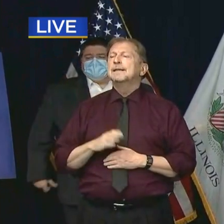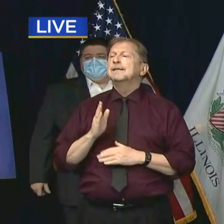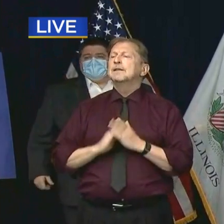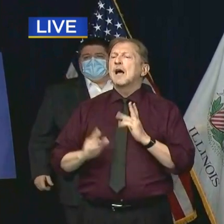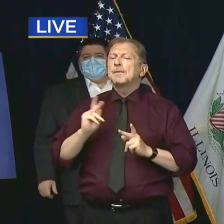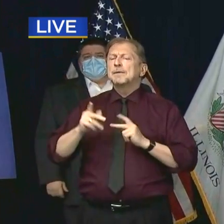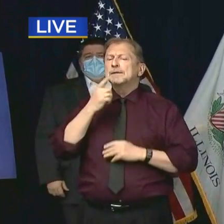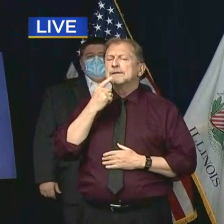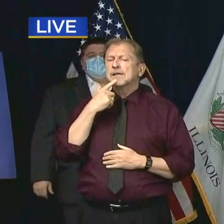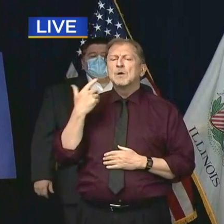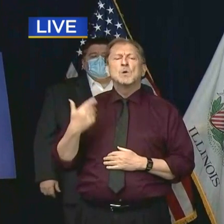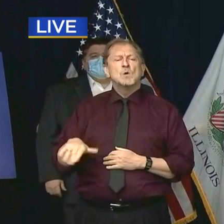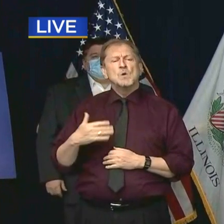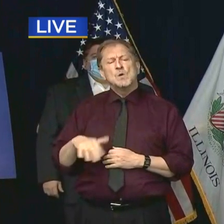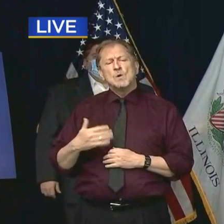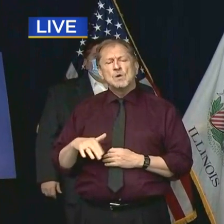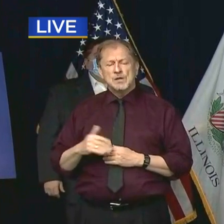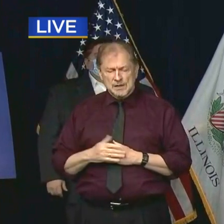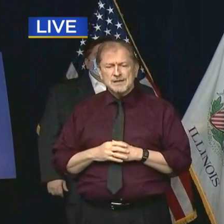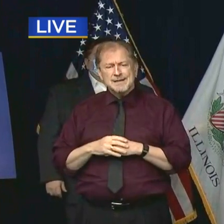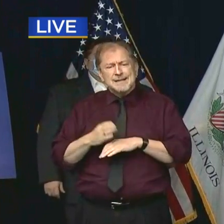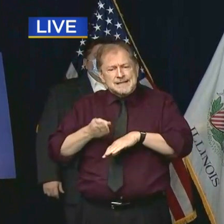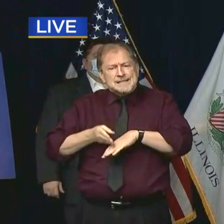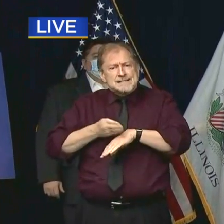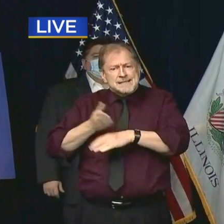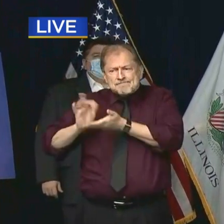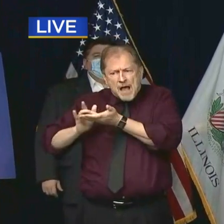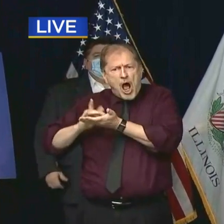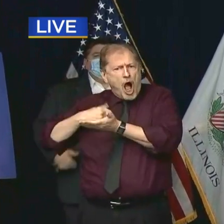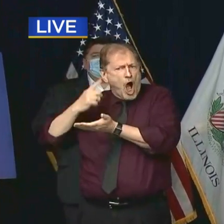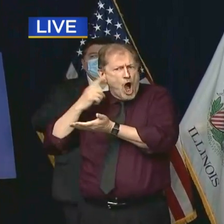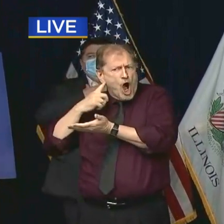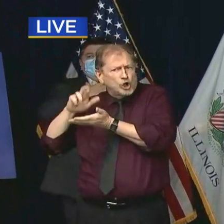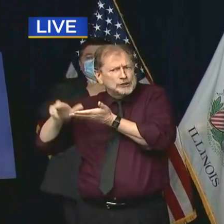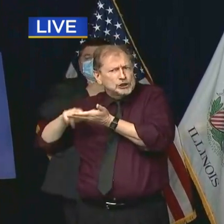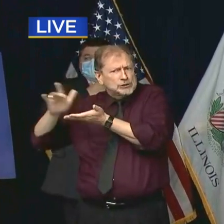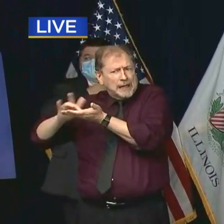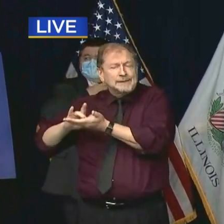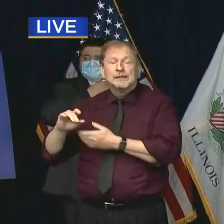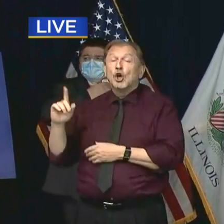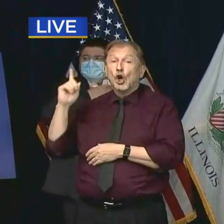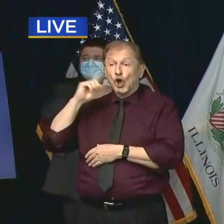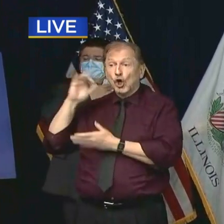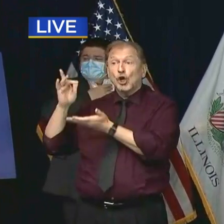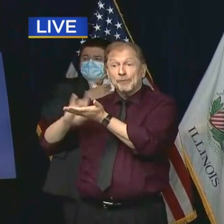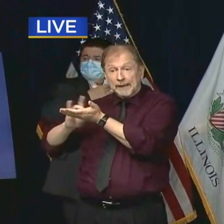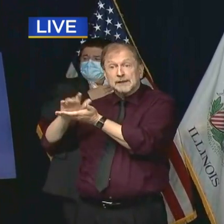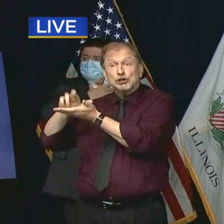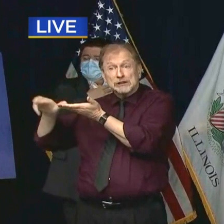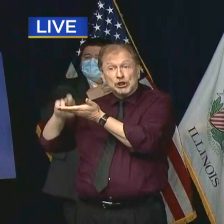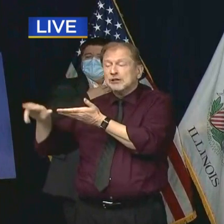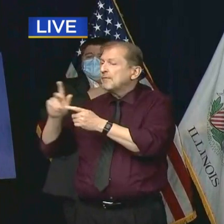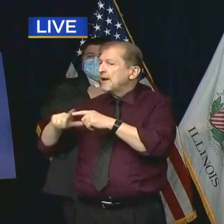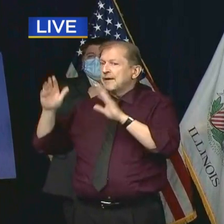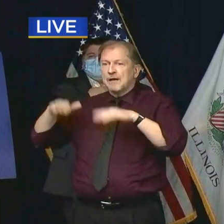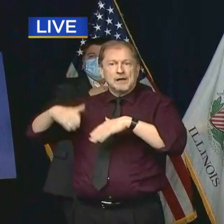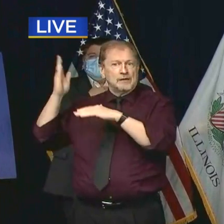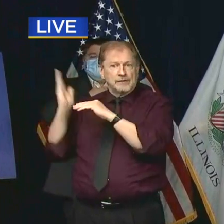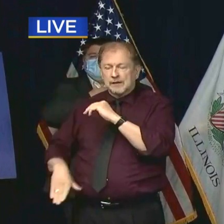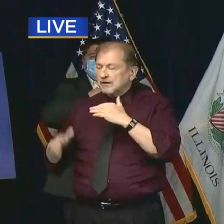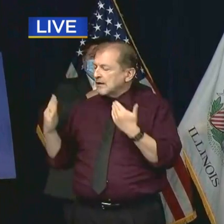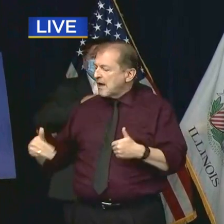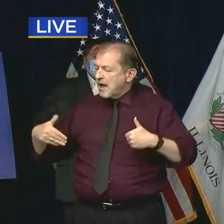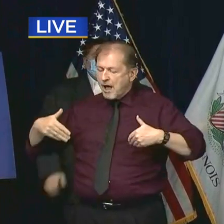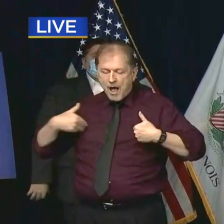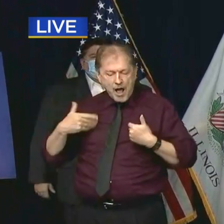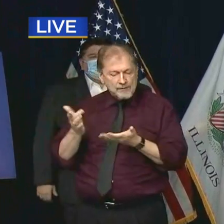advancements and inroads in terms of treatment, but really there is no cure. There's still no vaccine and we don't yet